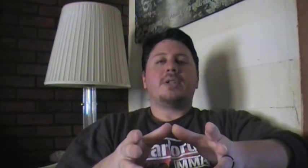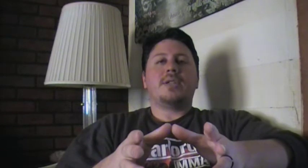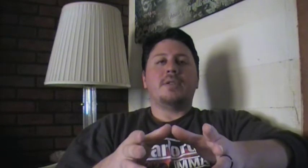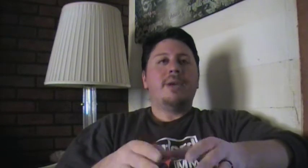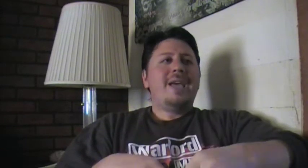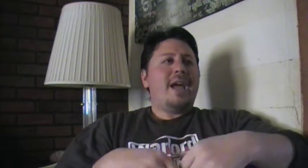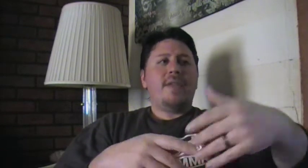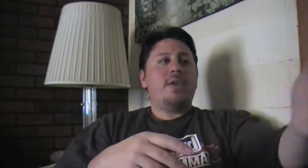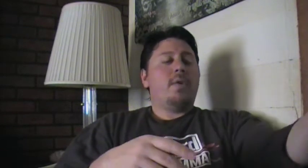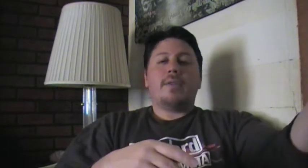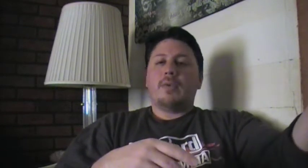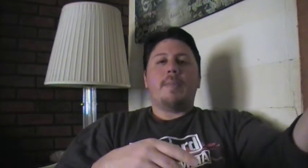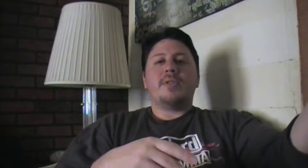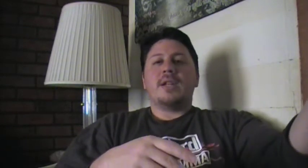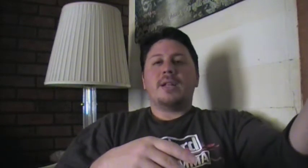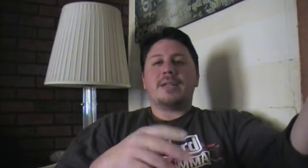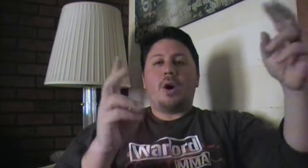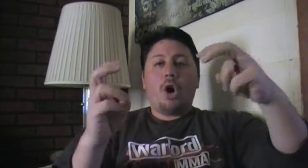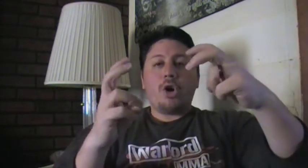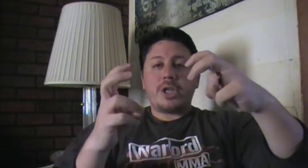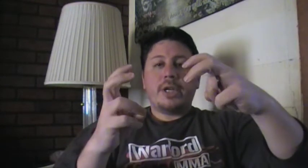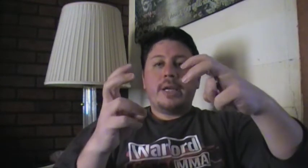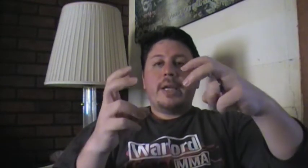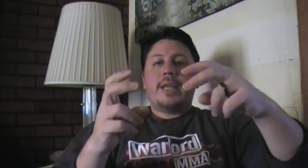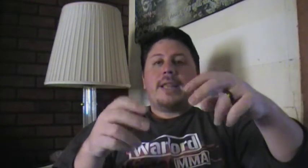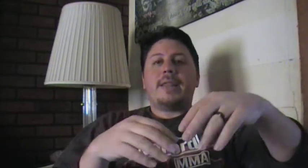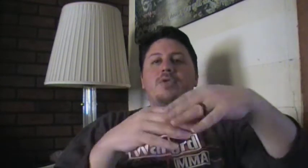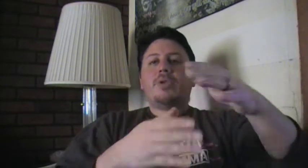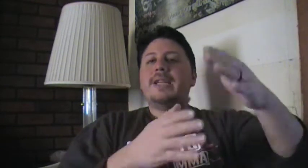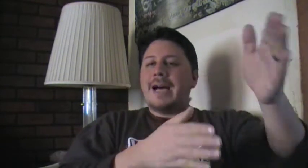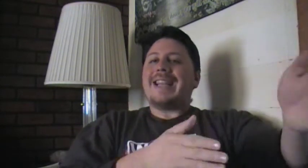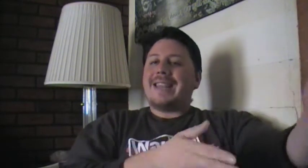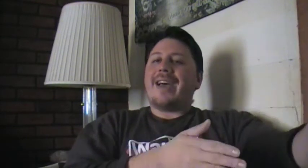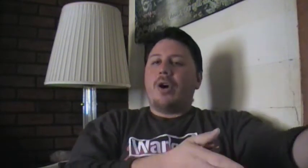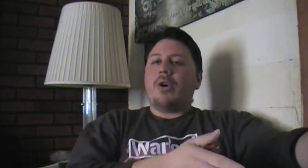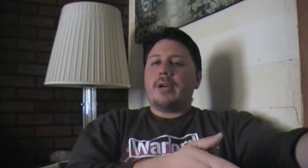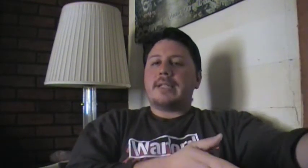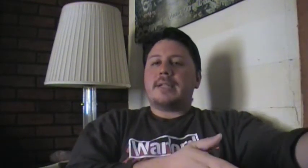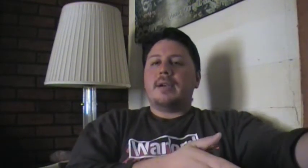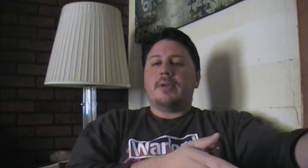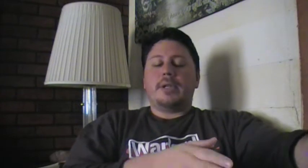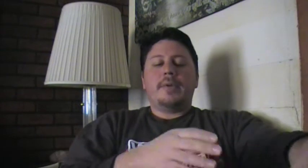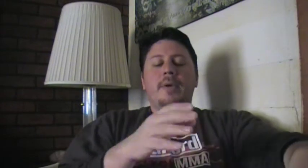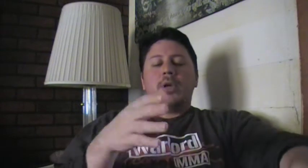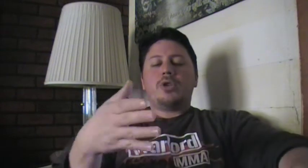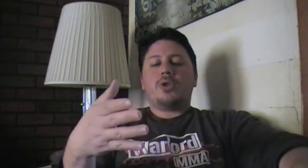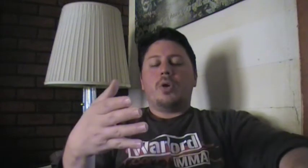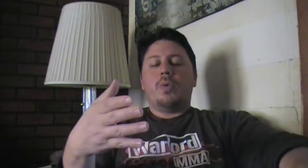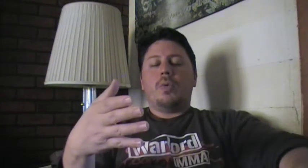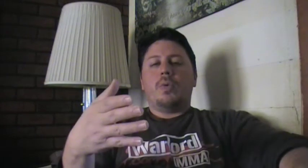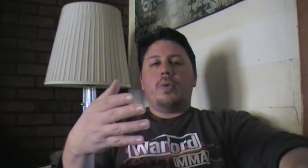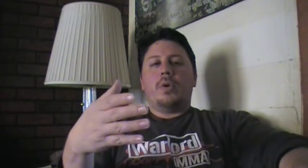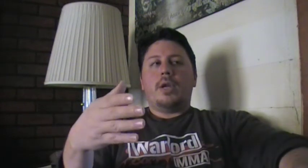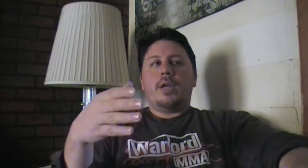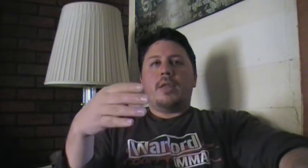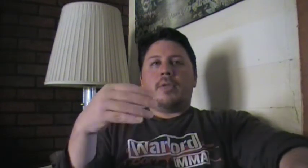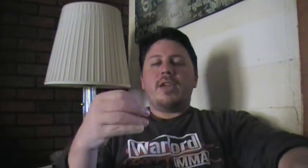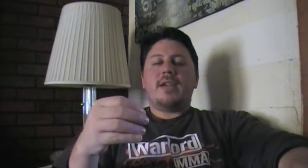system. And then you're out there representing this art that's really not that art necessarily. So the thing is